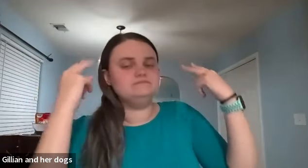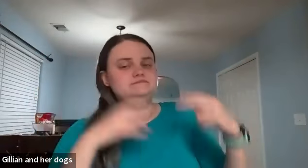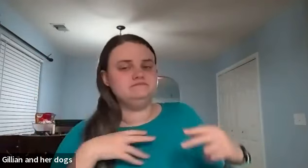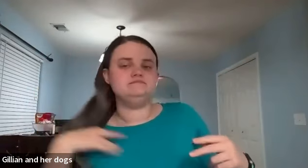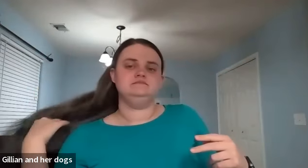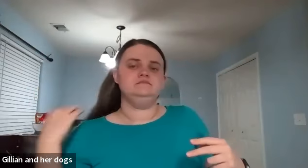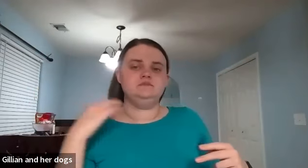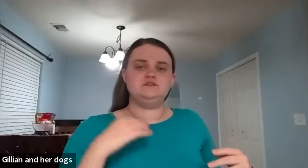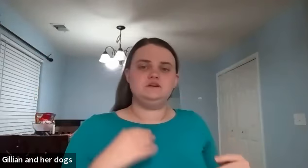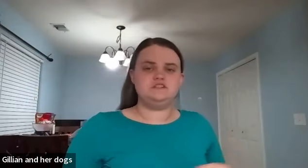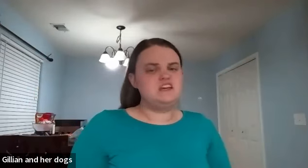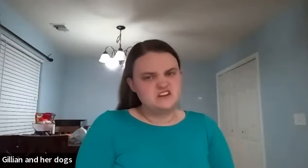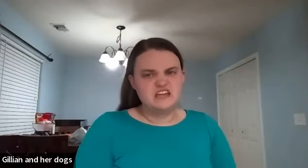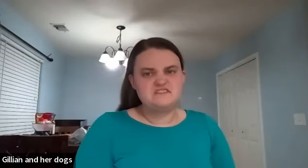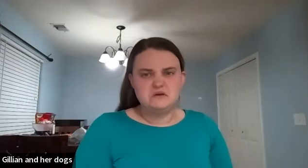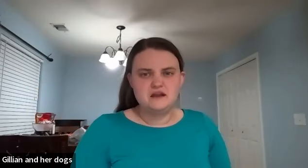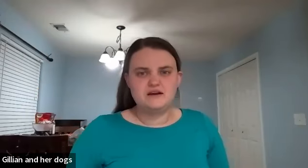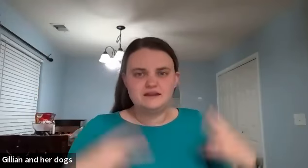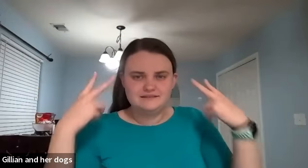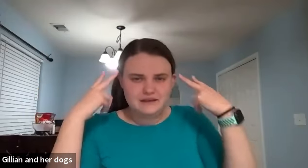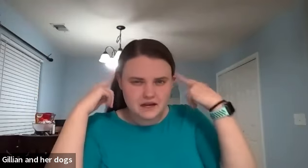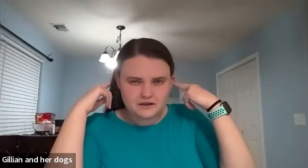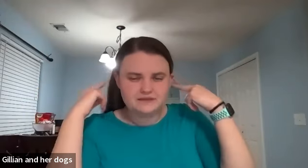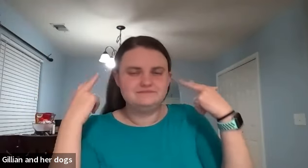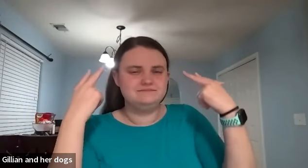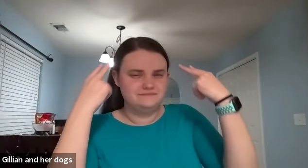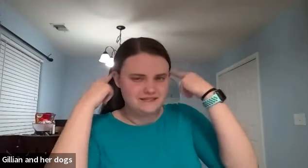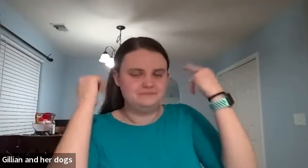so like if you're saying they have a new haircut haircut cut